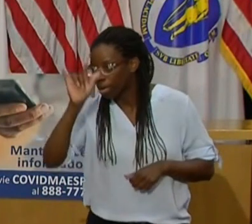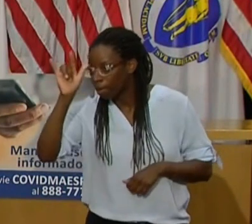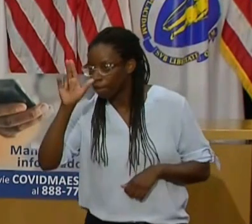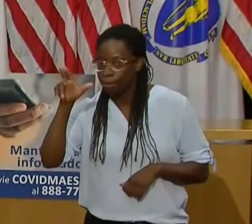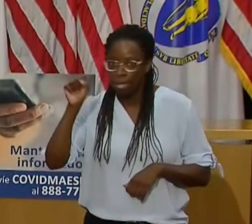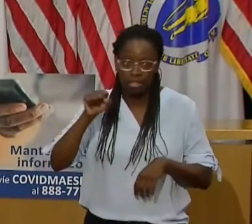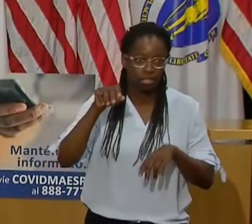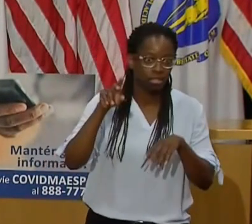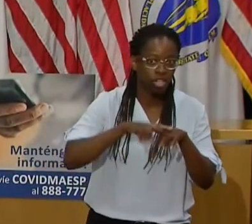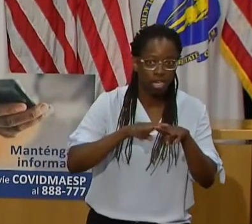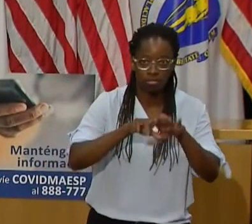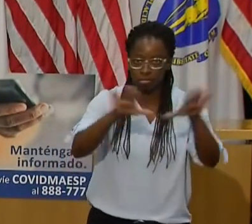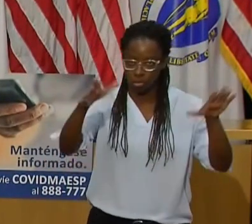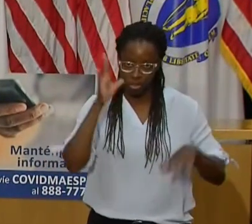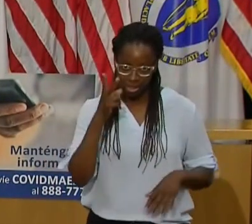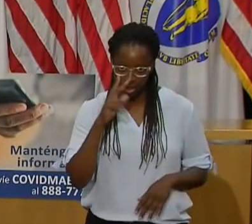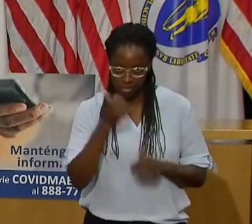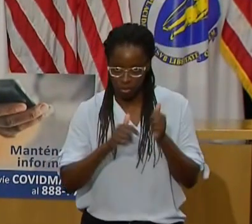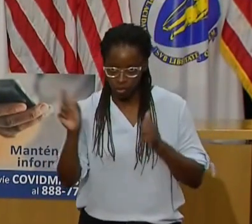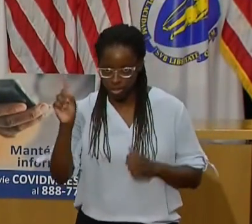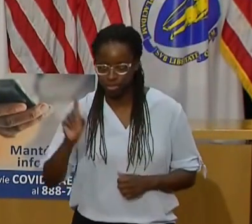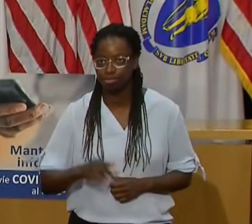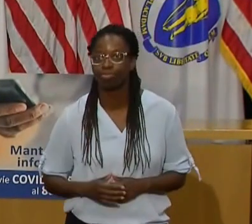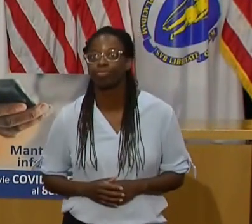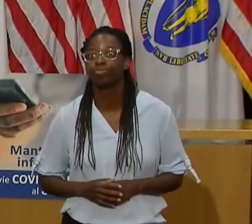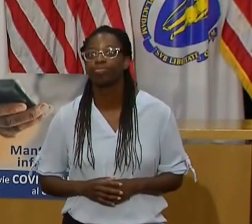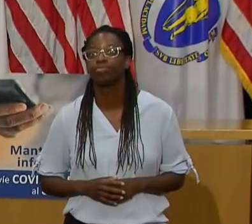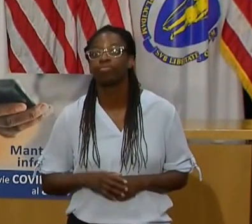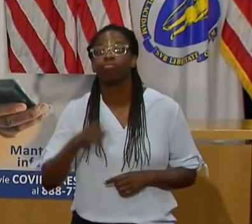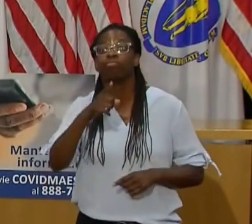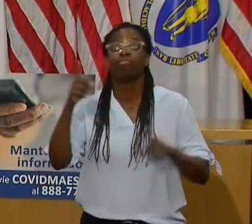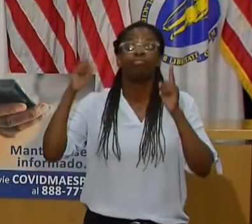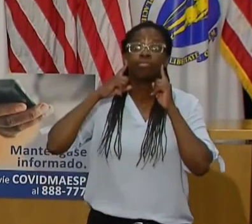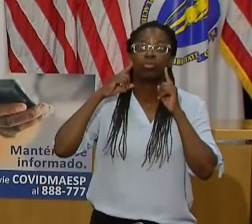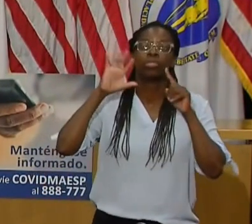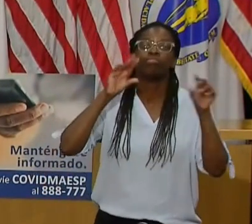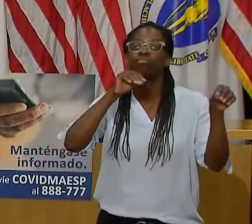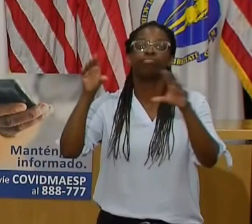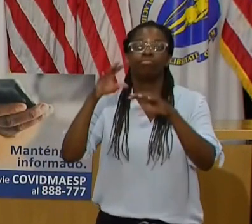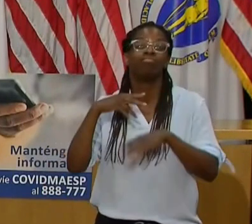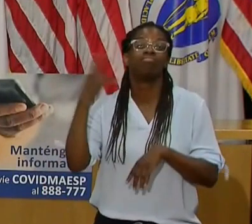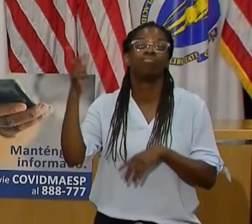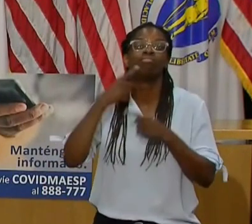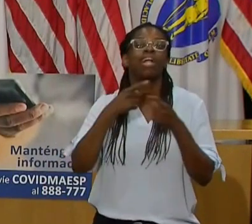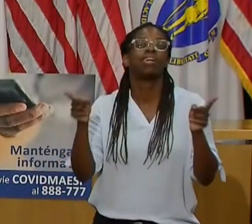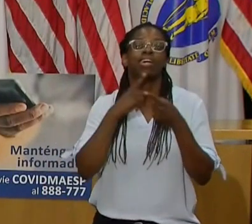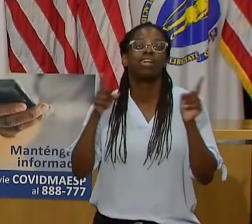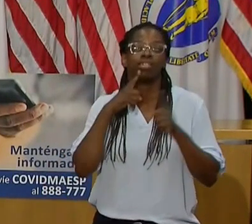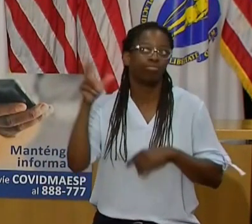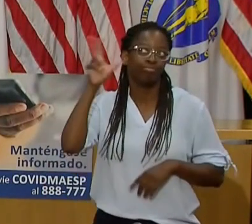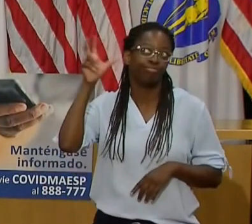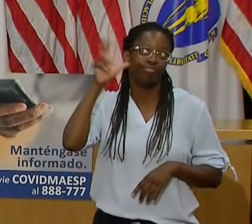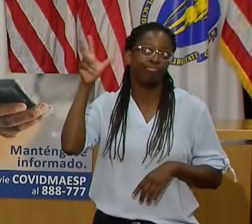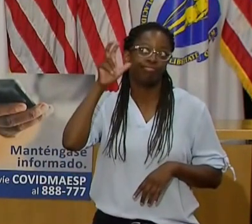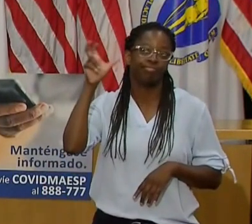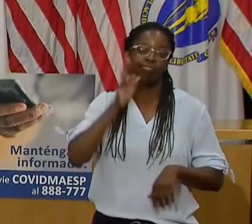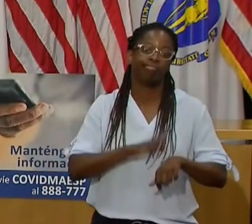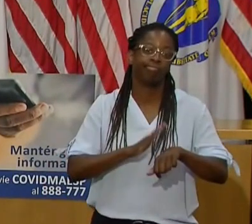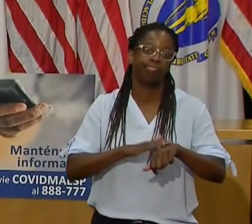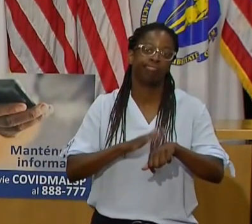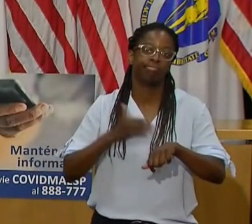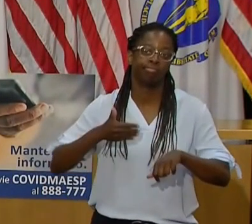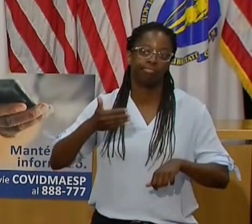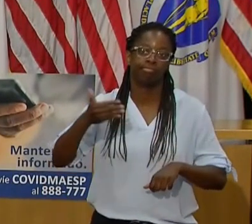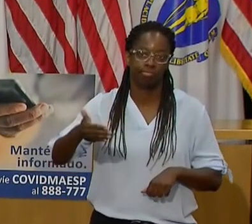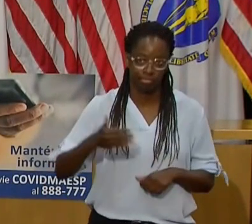and other travel terminals will soon hear announcements about the travel order. MassDOT and MassPORT have reached out to airlines, bus companies, and Amtrak